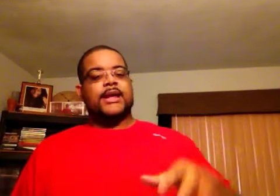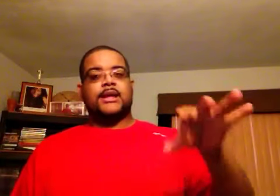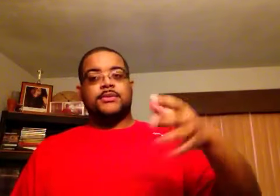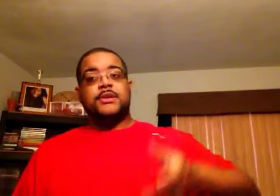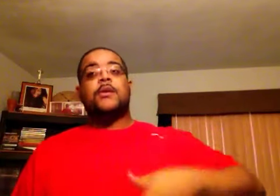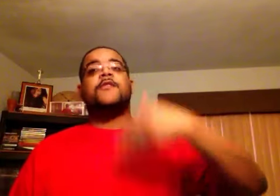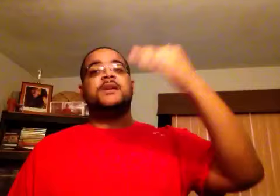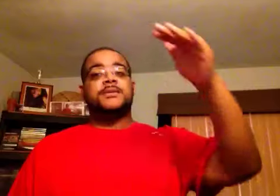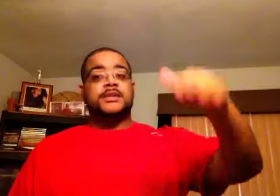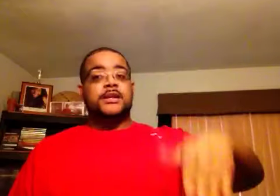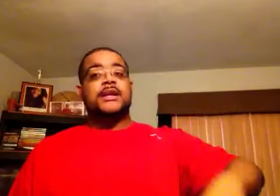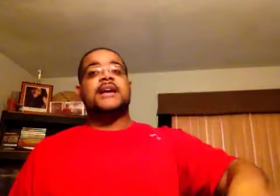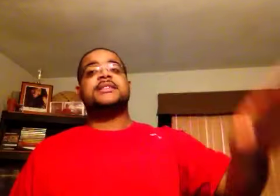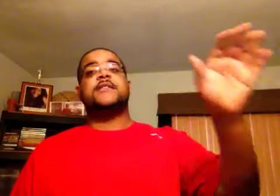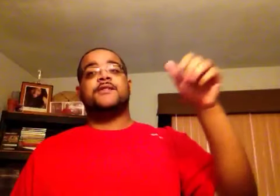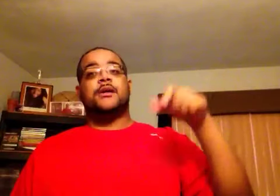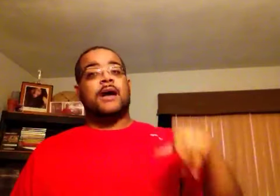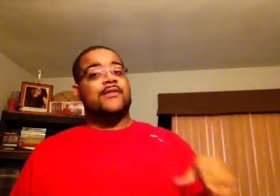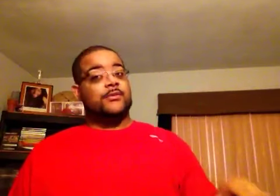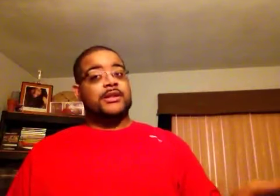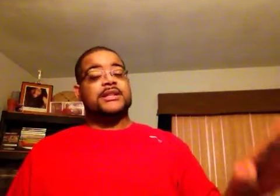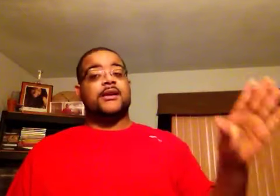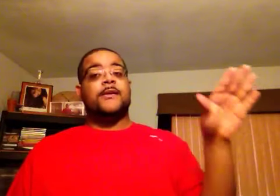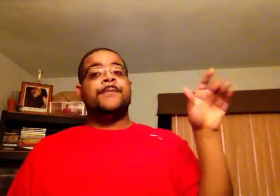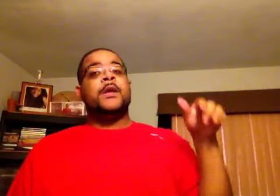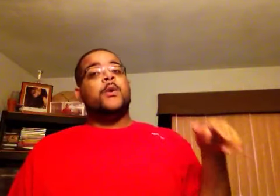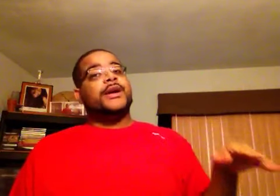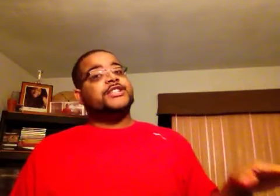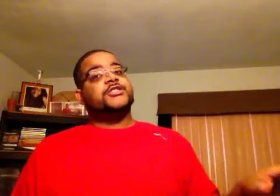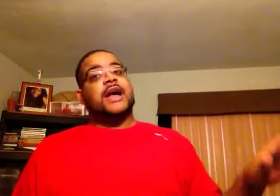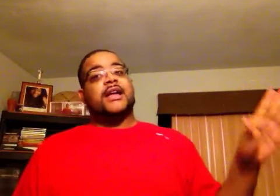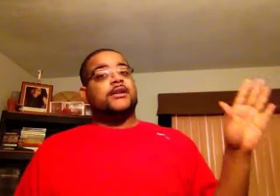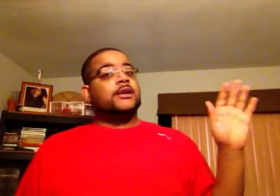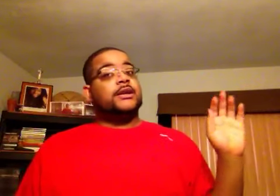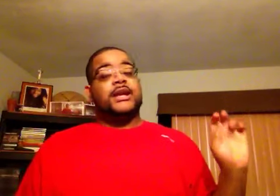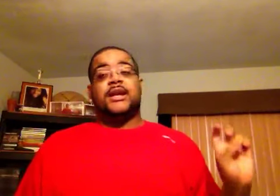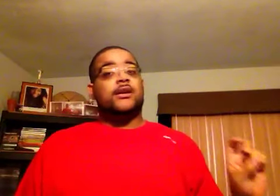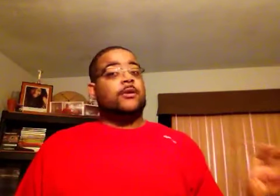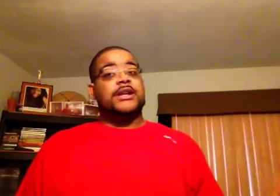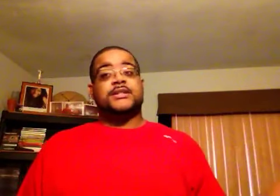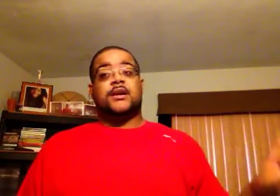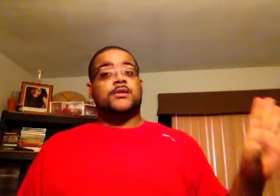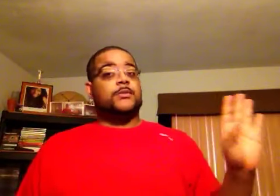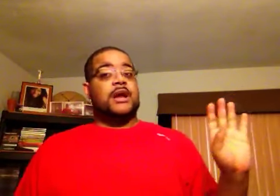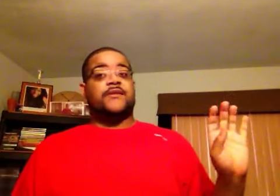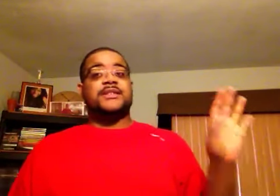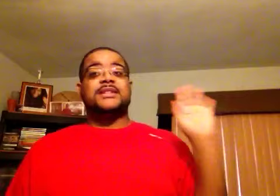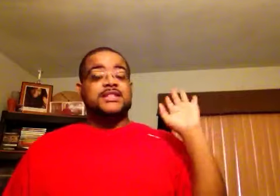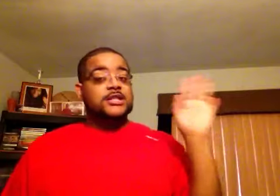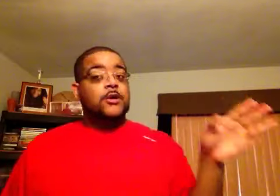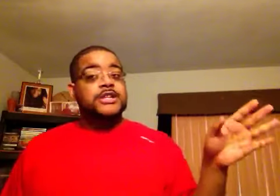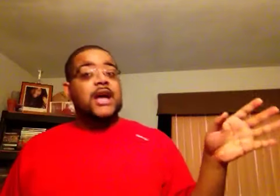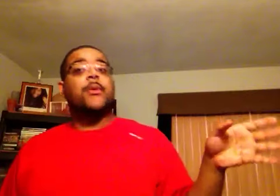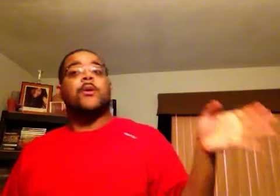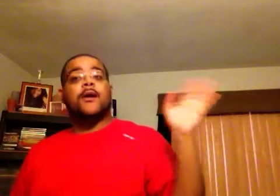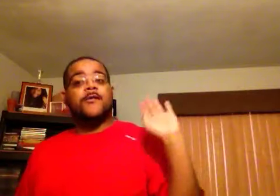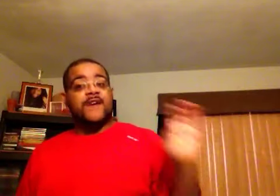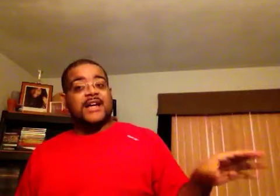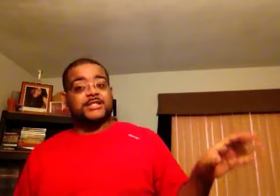like, it was going, it has good flow, I have to really tell you, each track, you're gonna get great songs, it matter if it's a slow jam or a fast